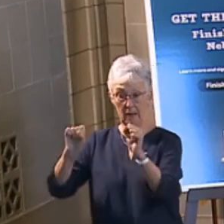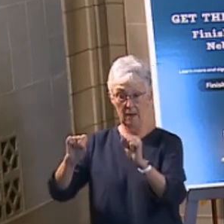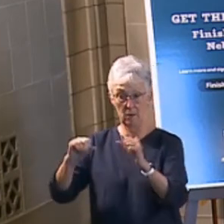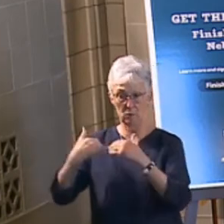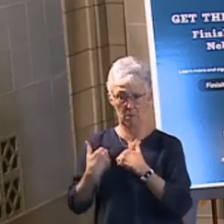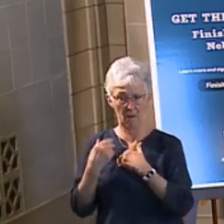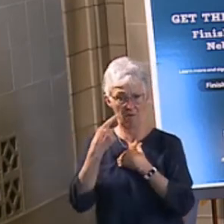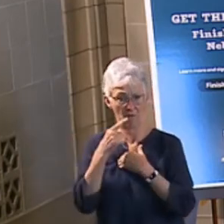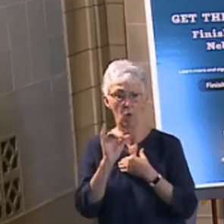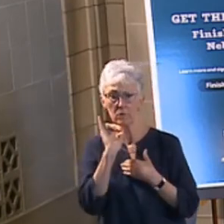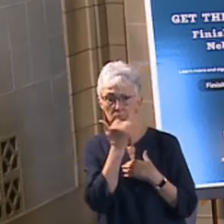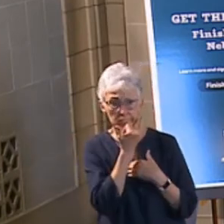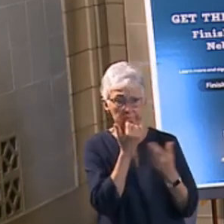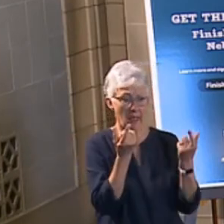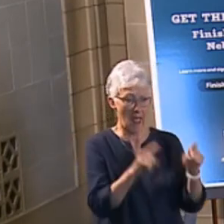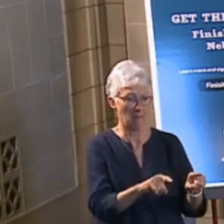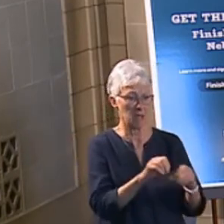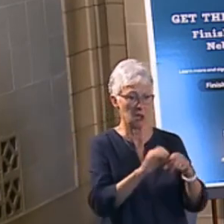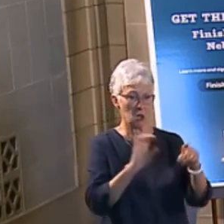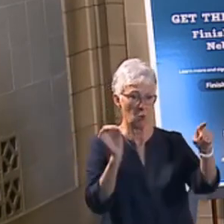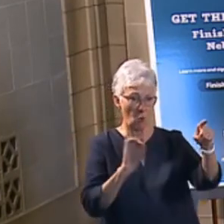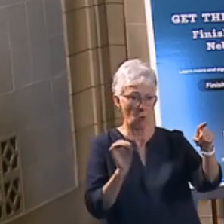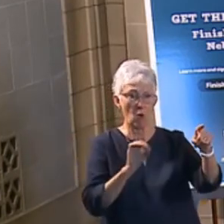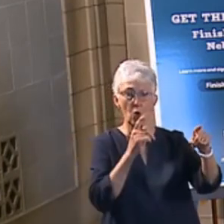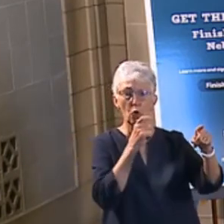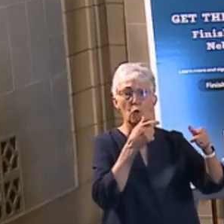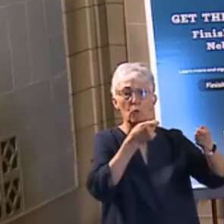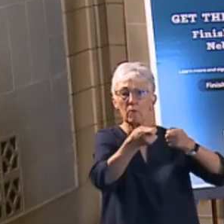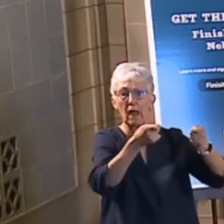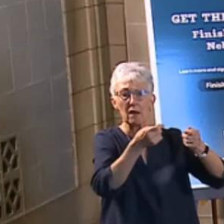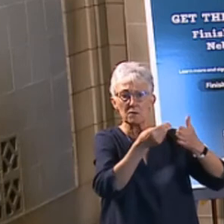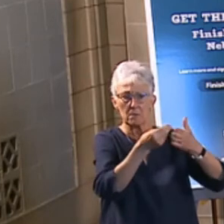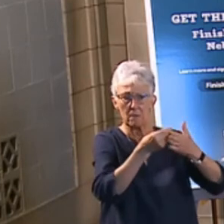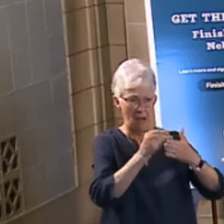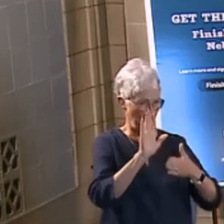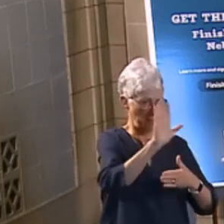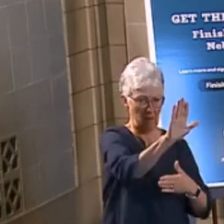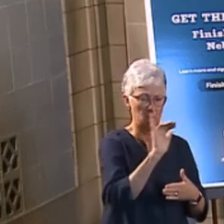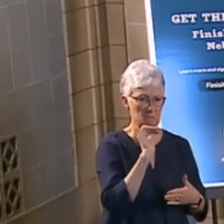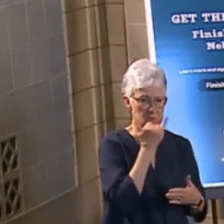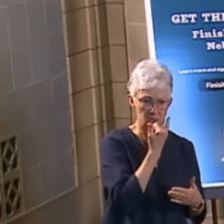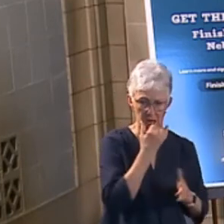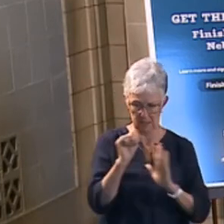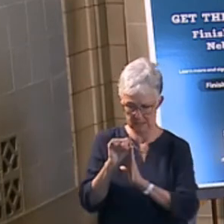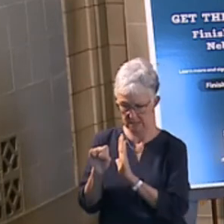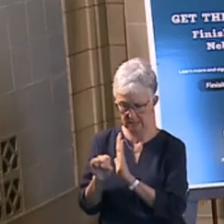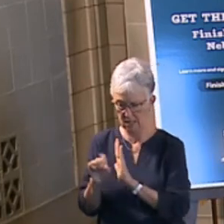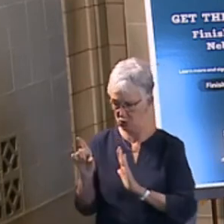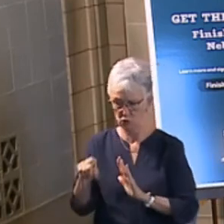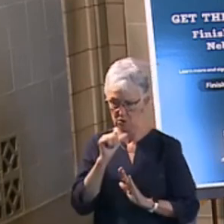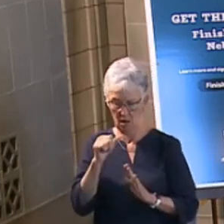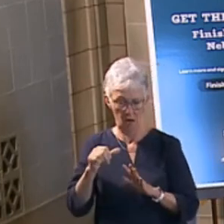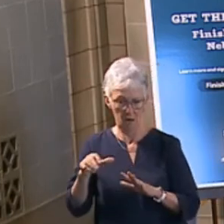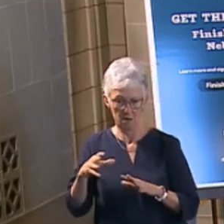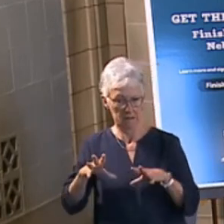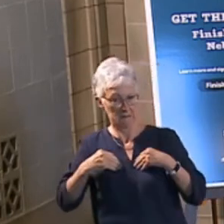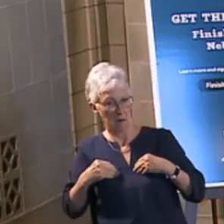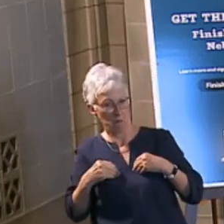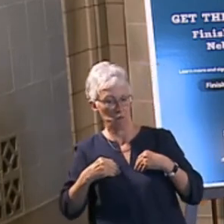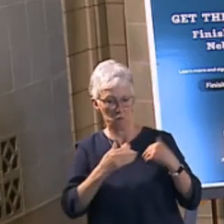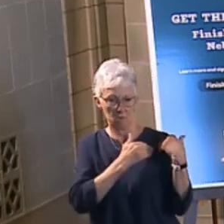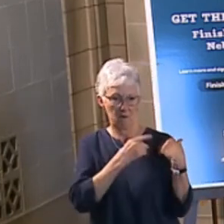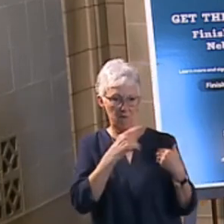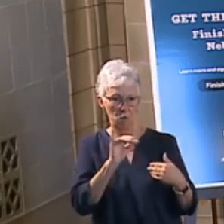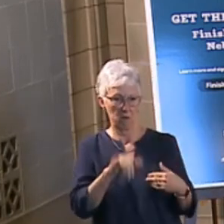folks that were managing that fund for the OPS teachers right there. That needs to be fixed by the folks in Omaha.